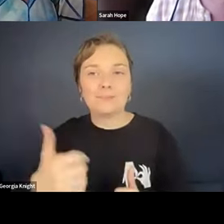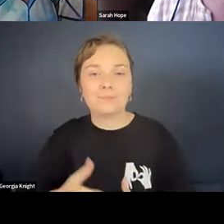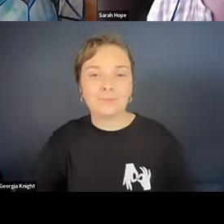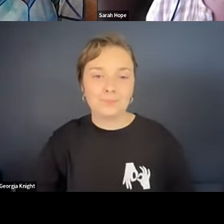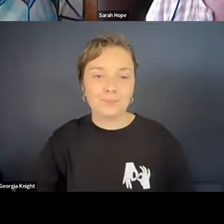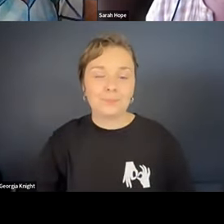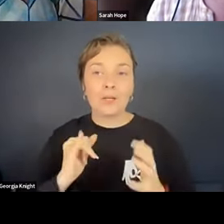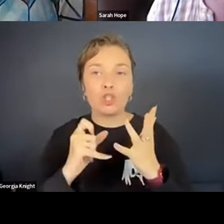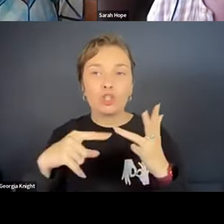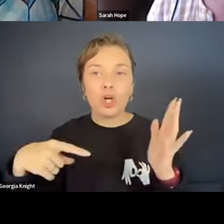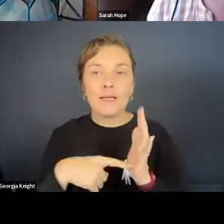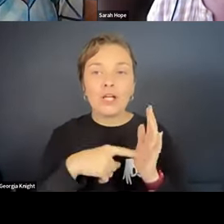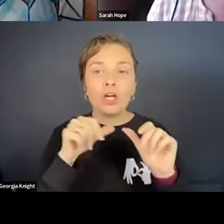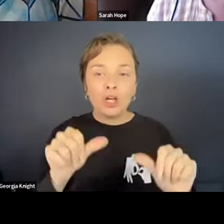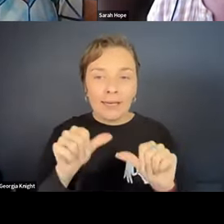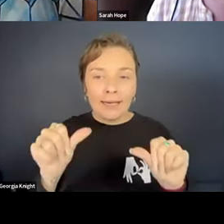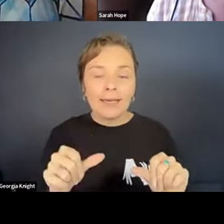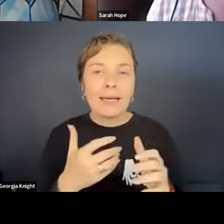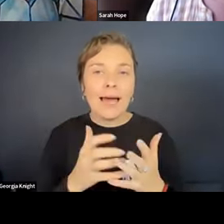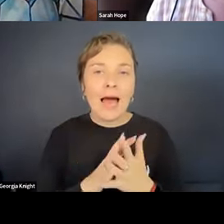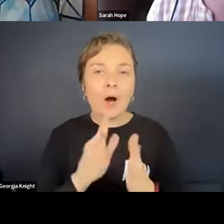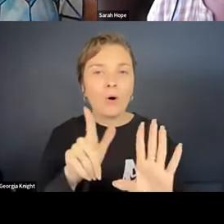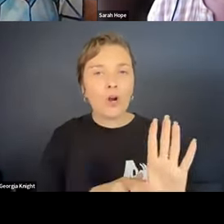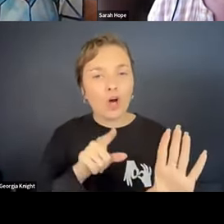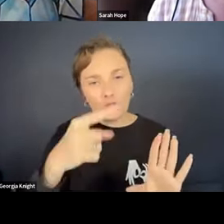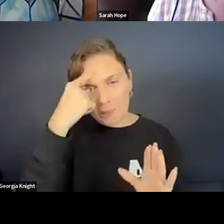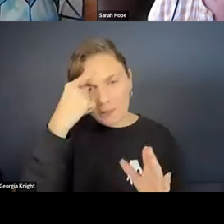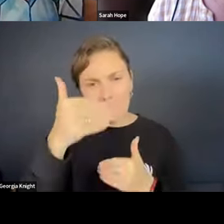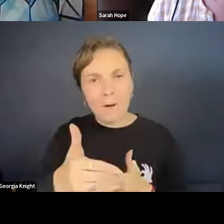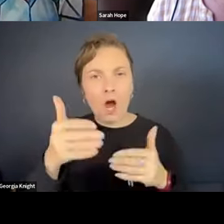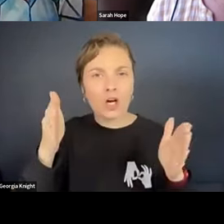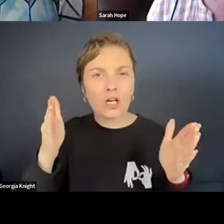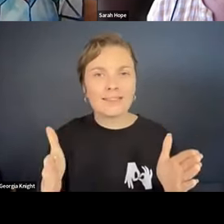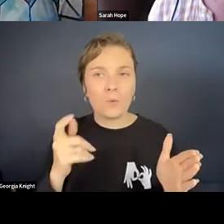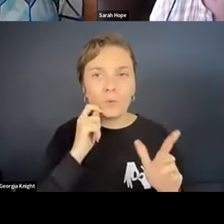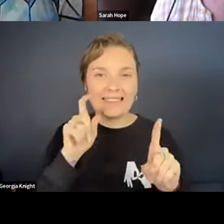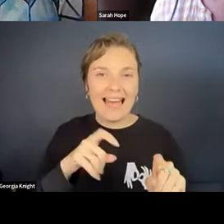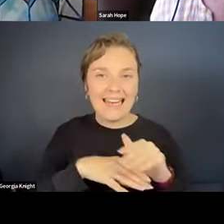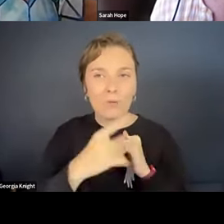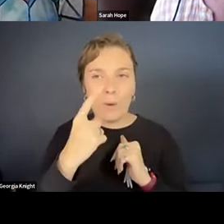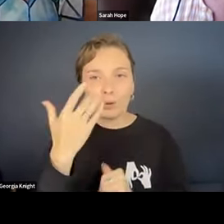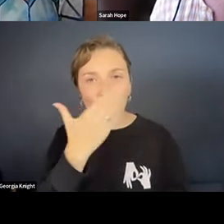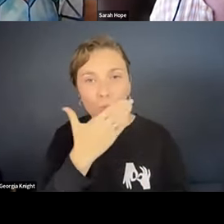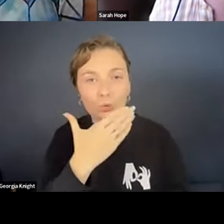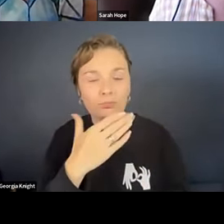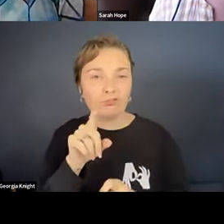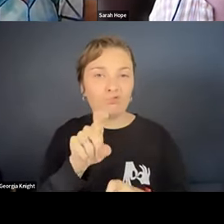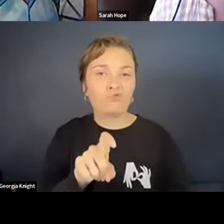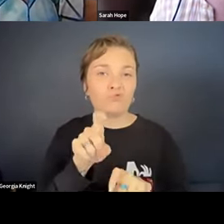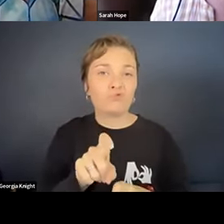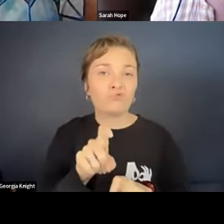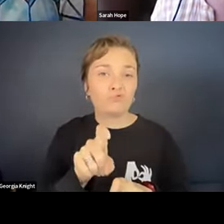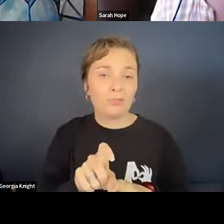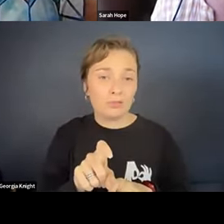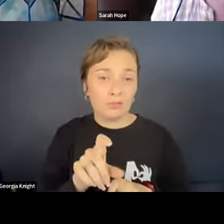Okay. And how long do you think the box would spend in an individual school? Do they